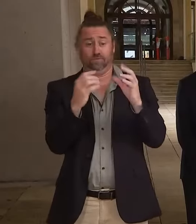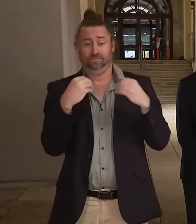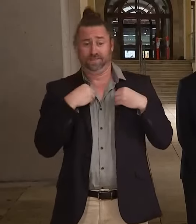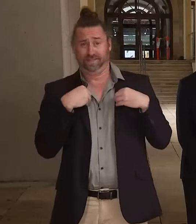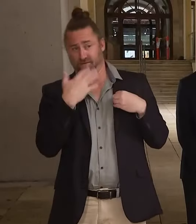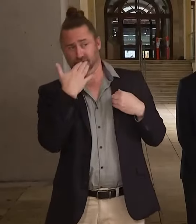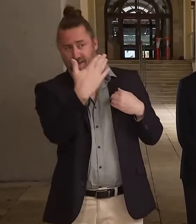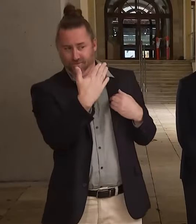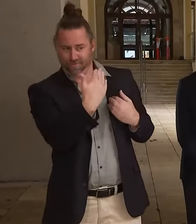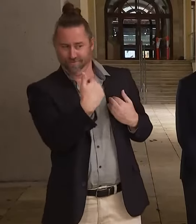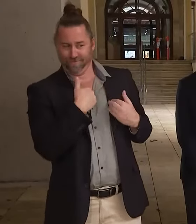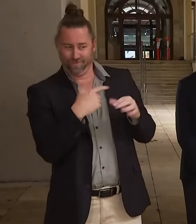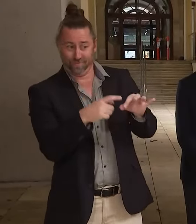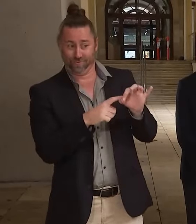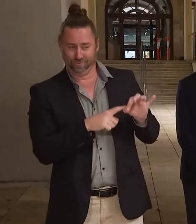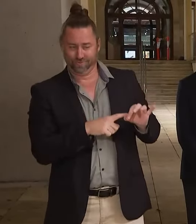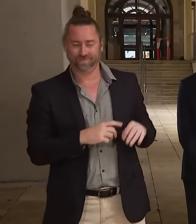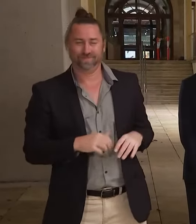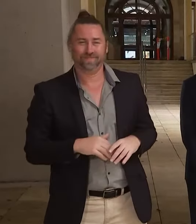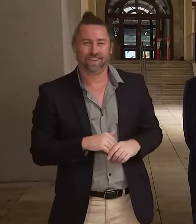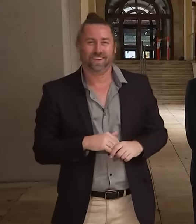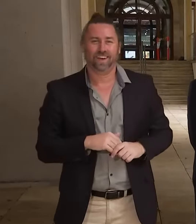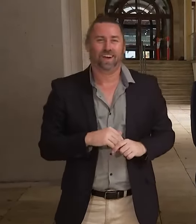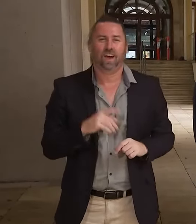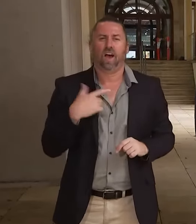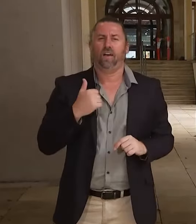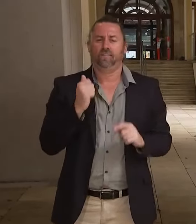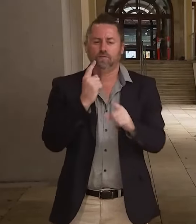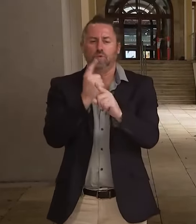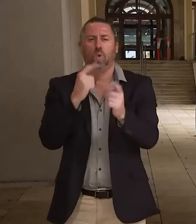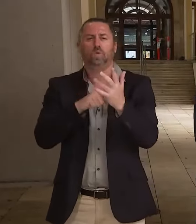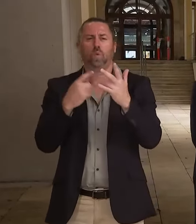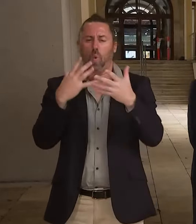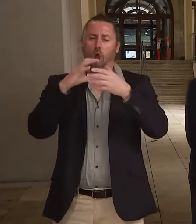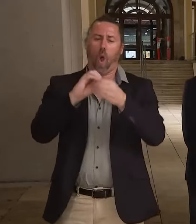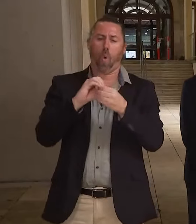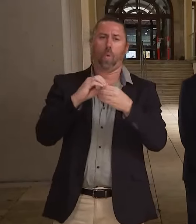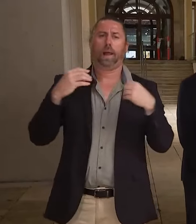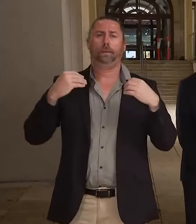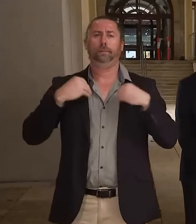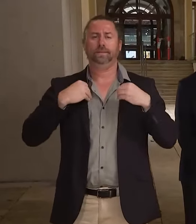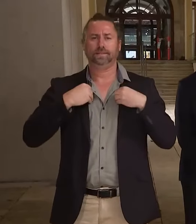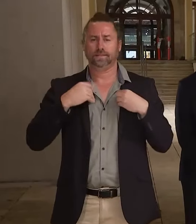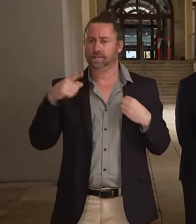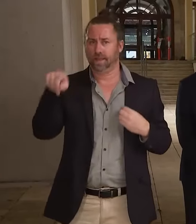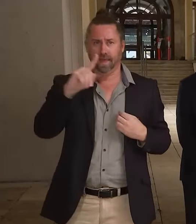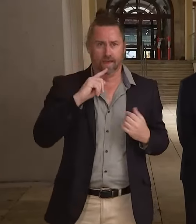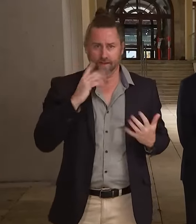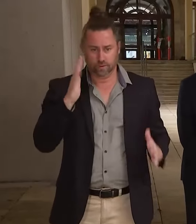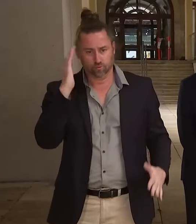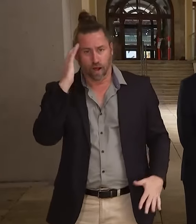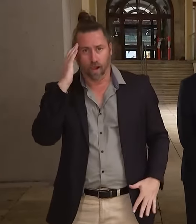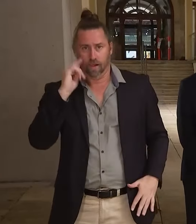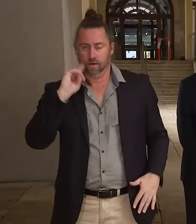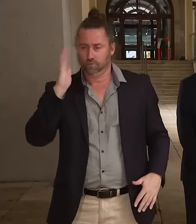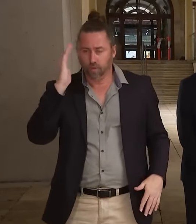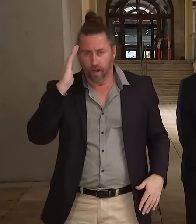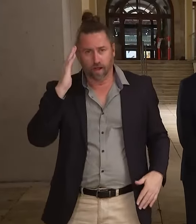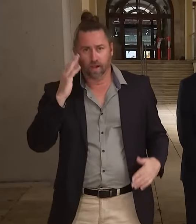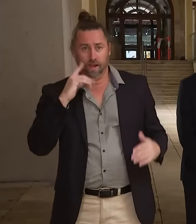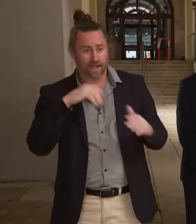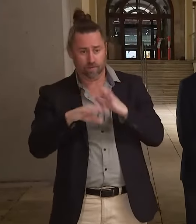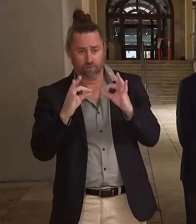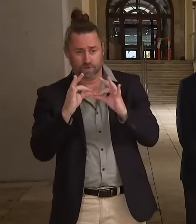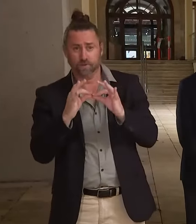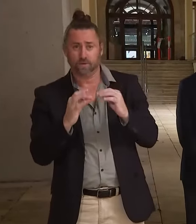because there's big plenty of business owners that we've spoken to that at the moment say that they're struggling and it is quiet around prison at the moment. And